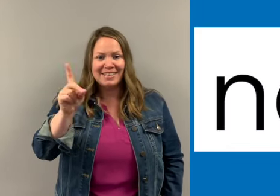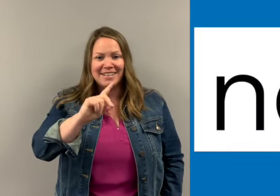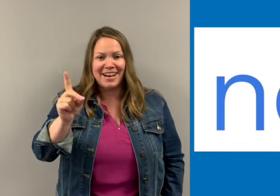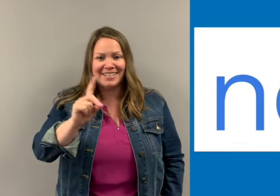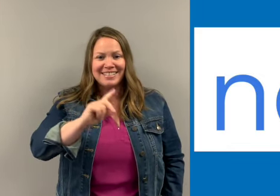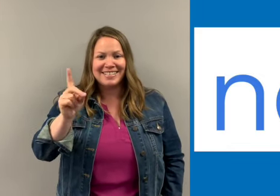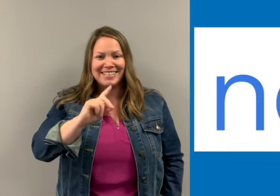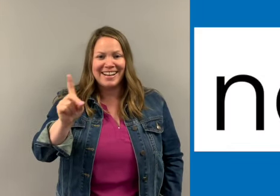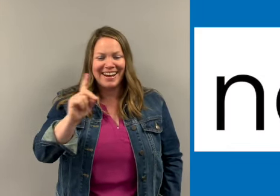not, not.